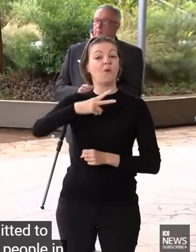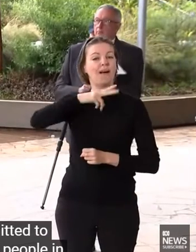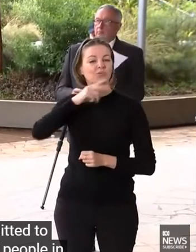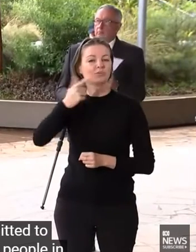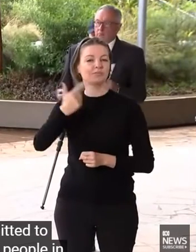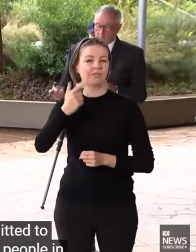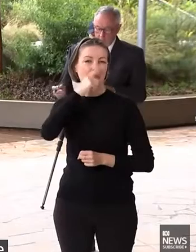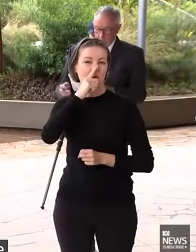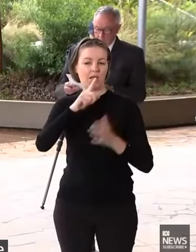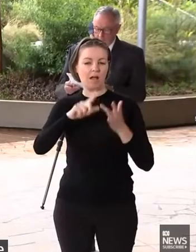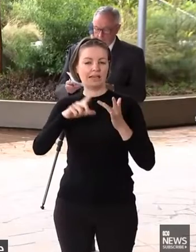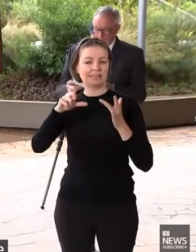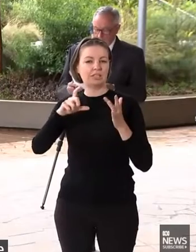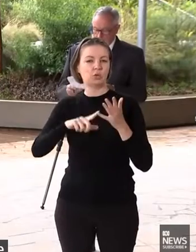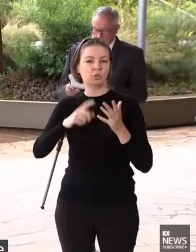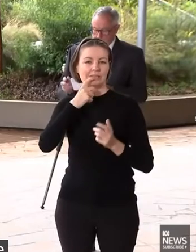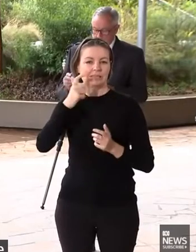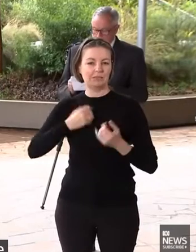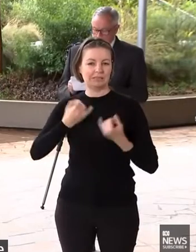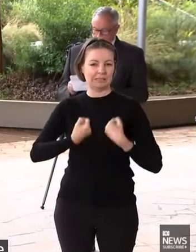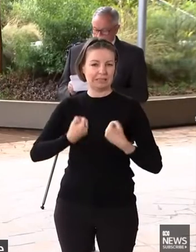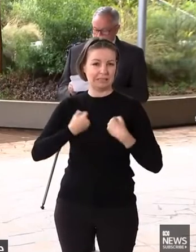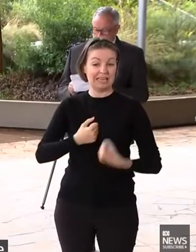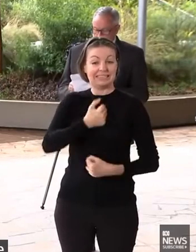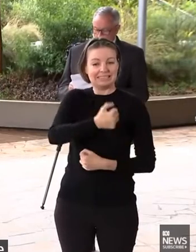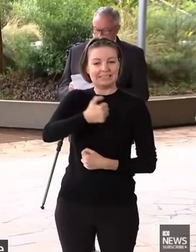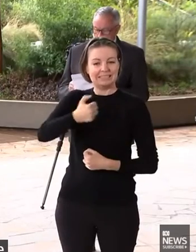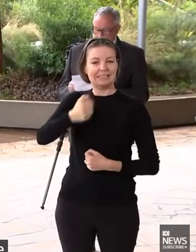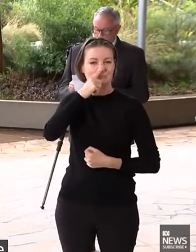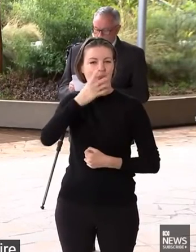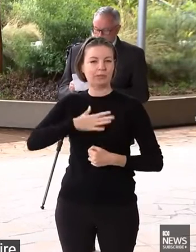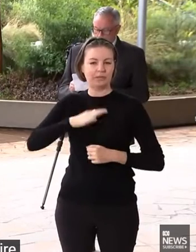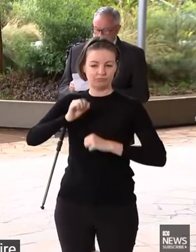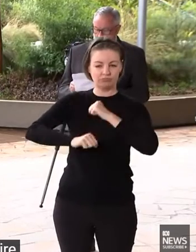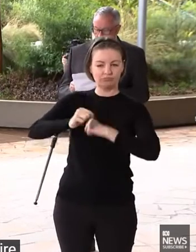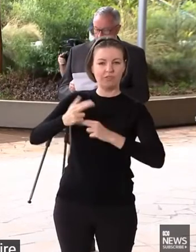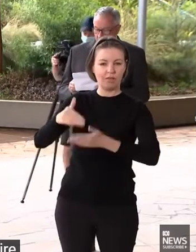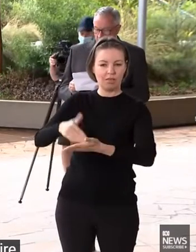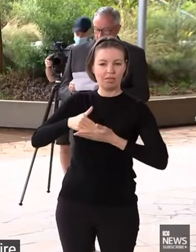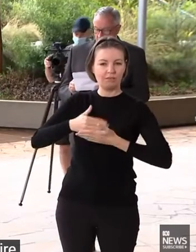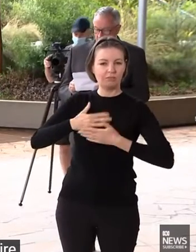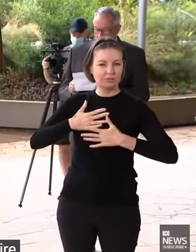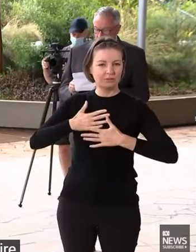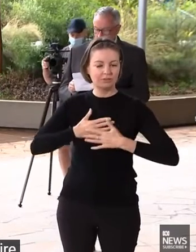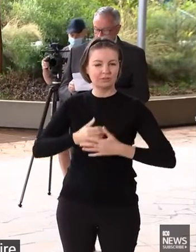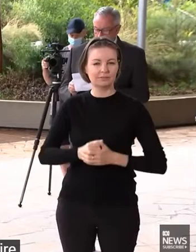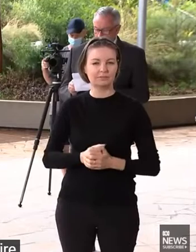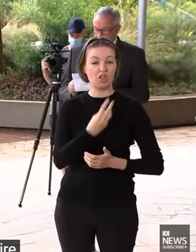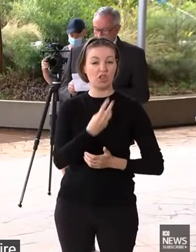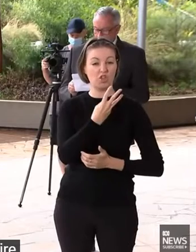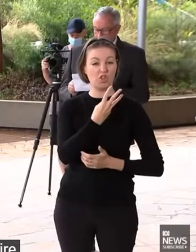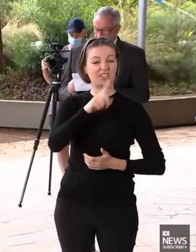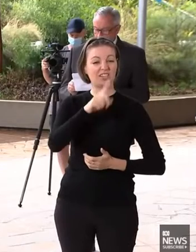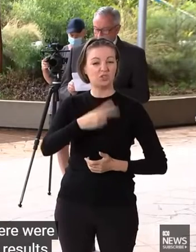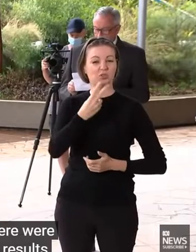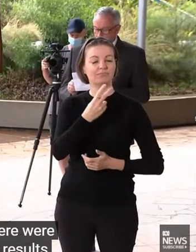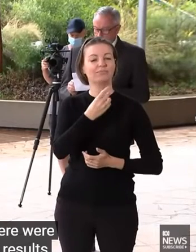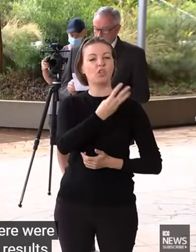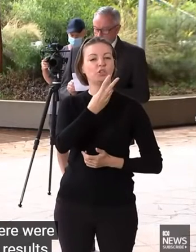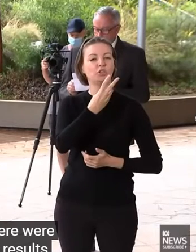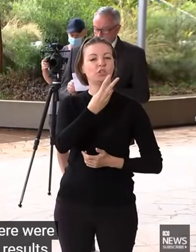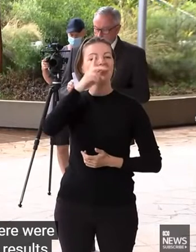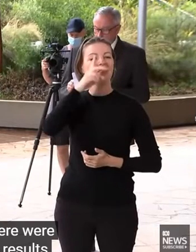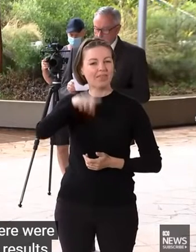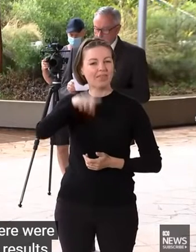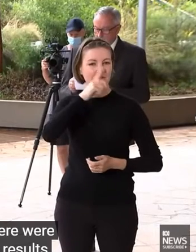intensive care, 66 of whom require ventilation. There were 32,297